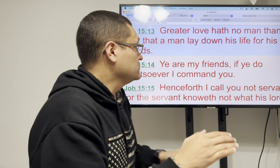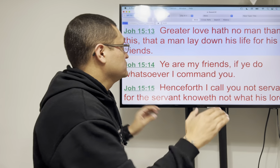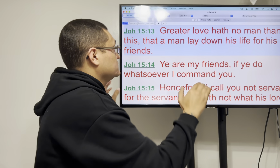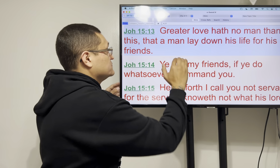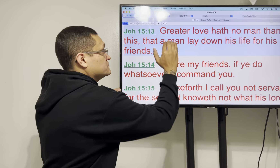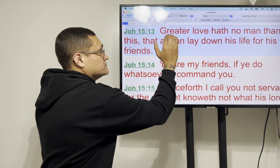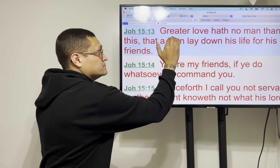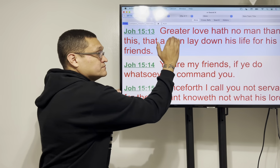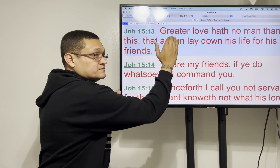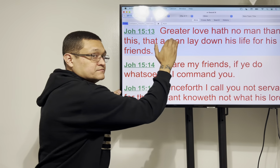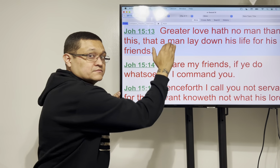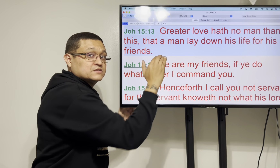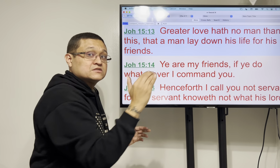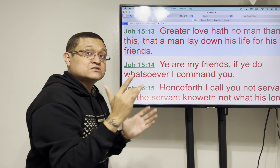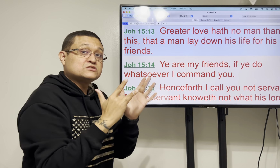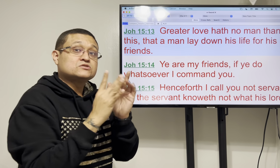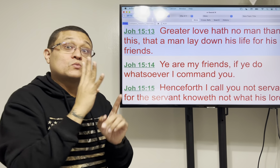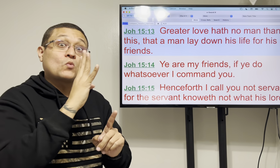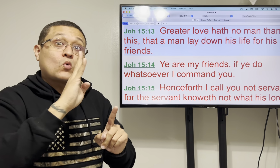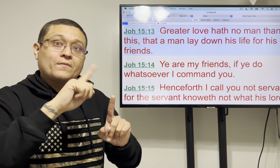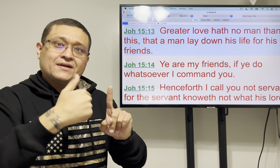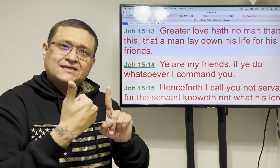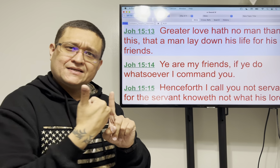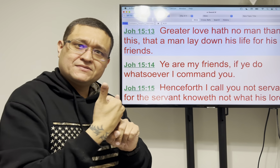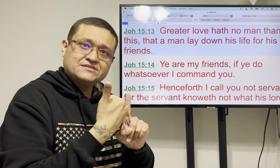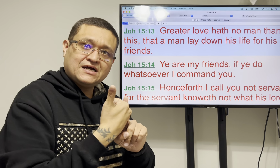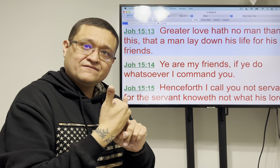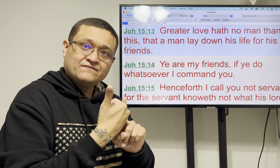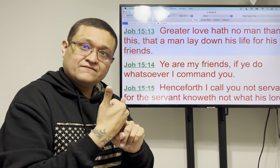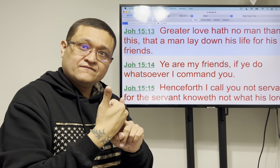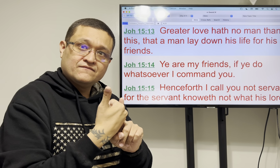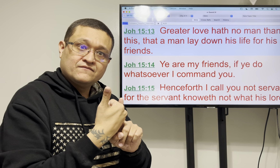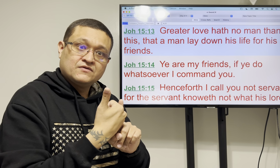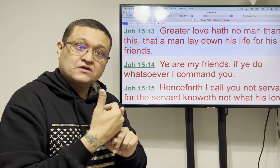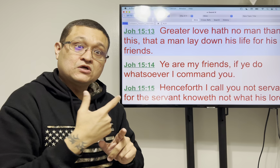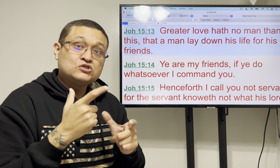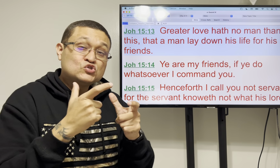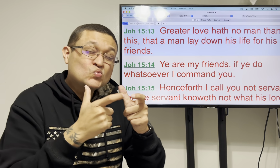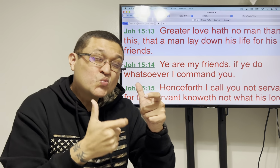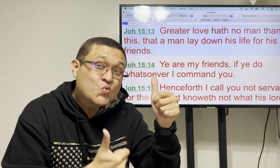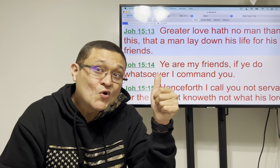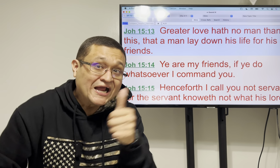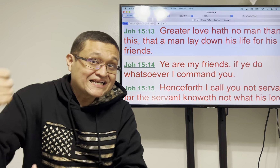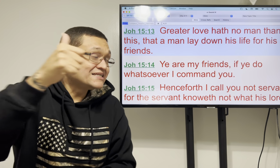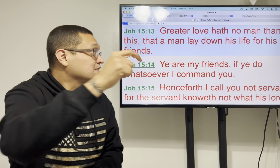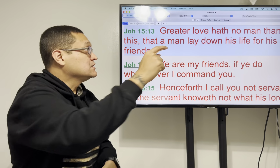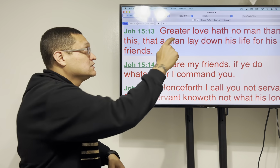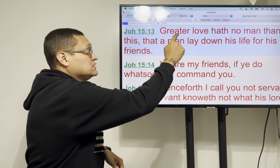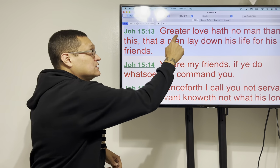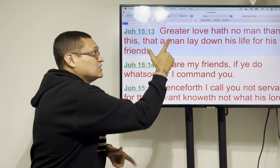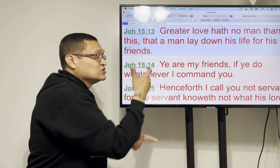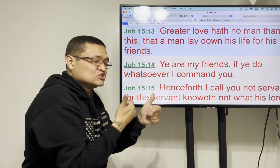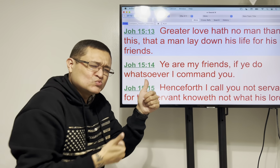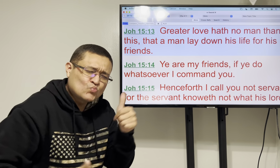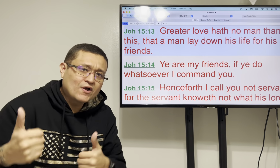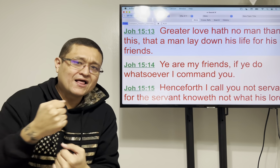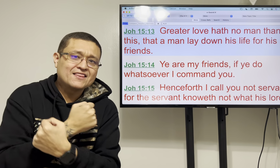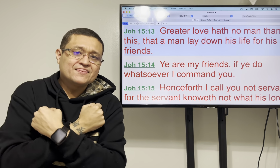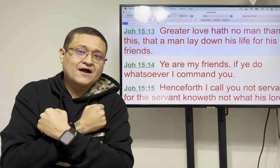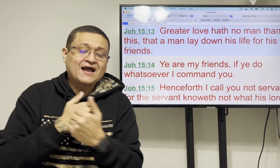so someone gives up their time and their will and their want to help you with what you need that is a great love they're willing to help